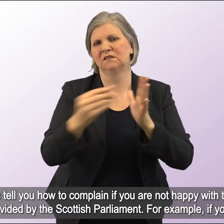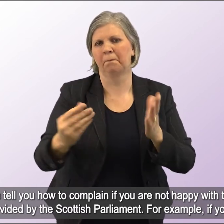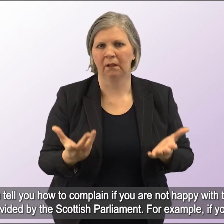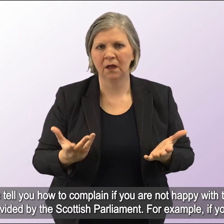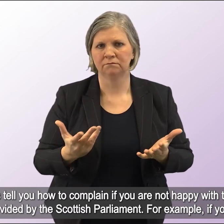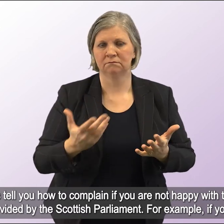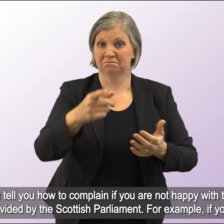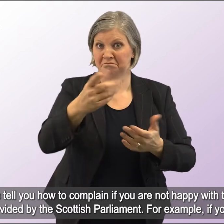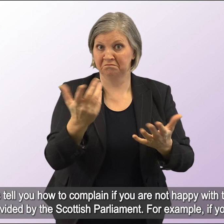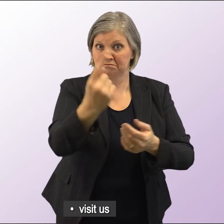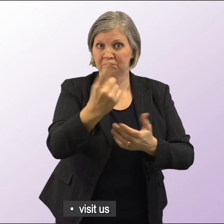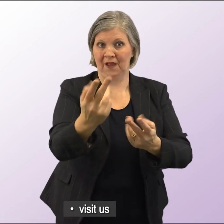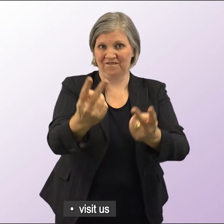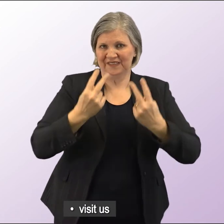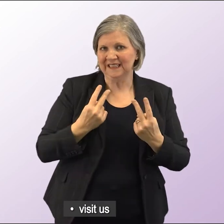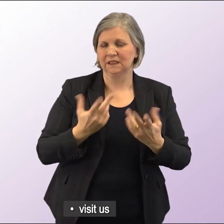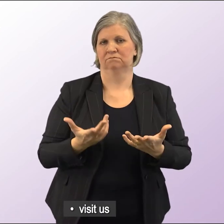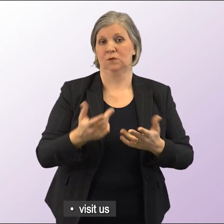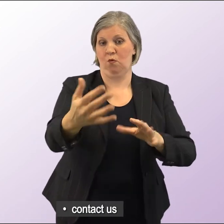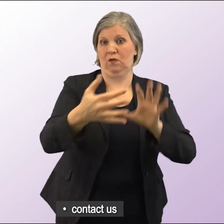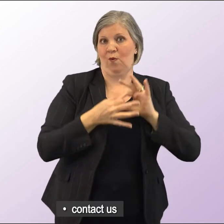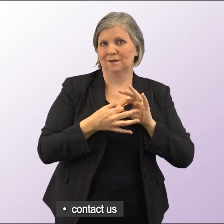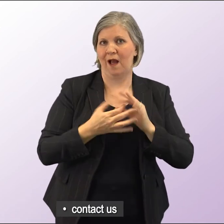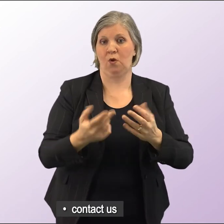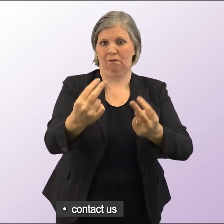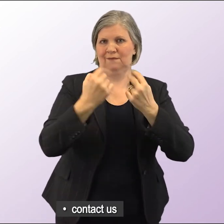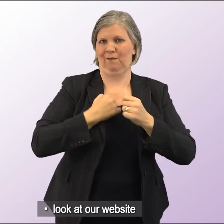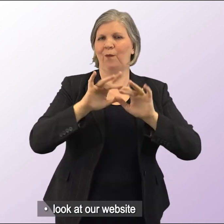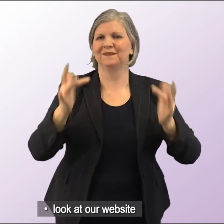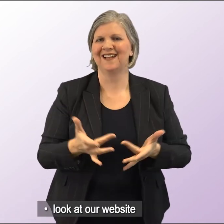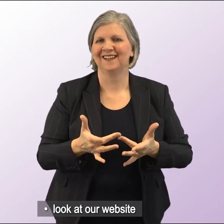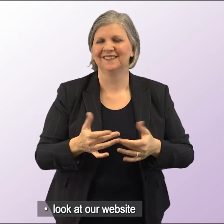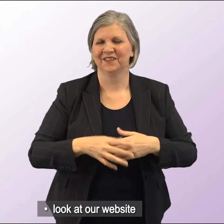For example, if you visit us, contact us, look at our website